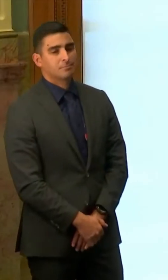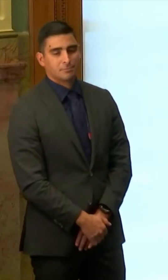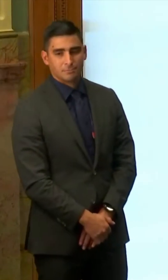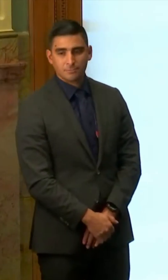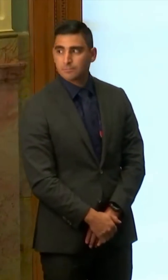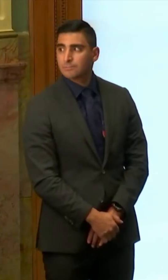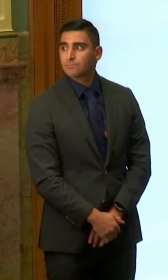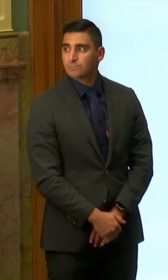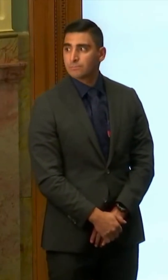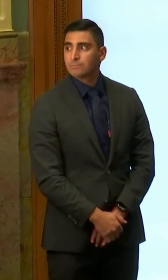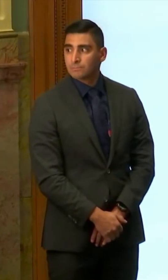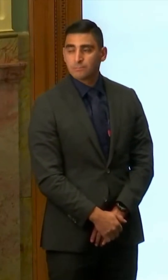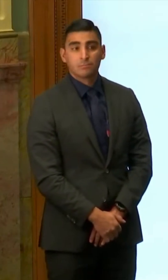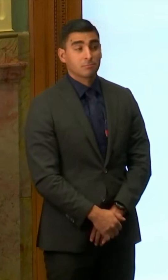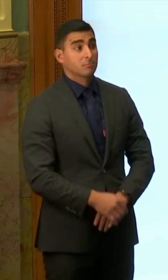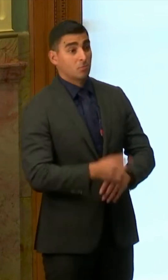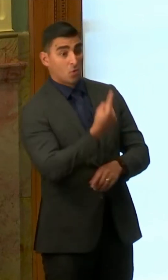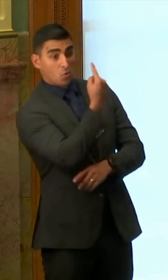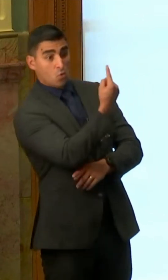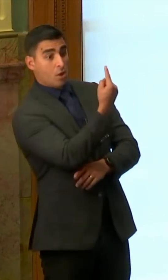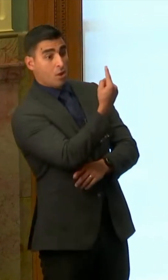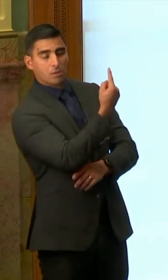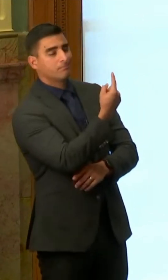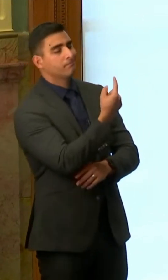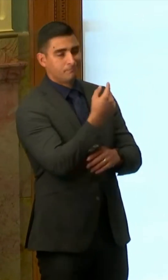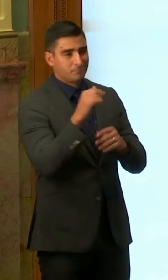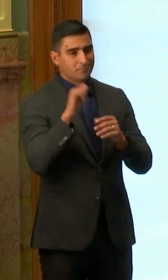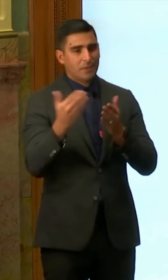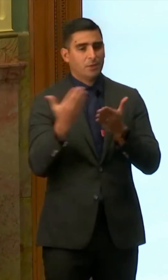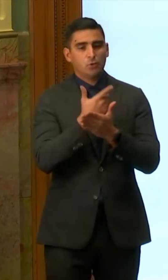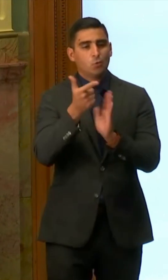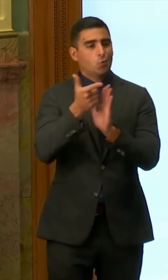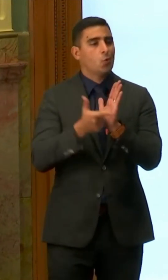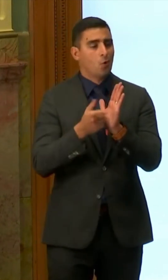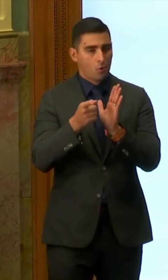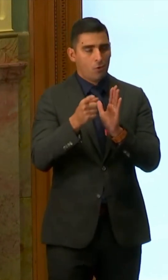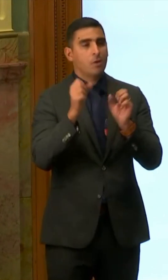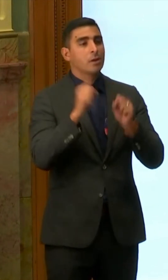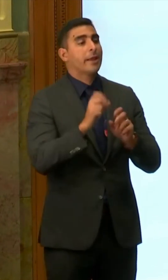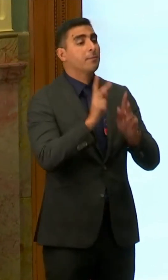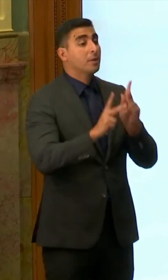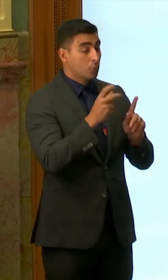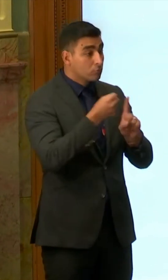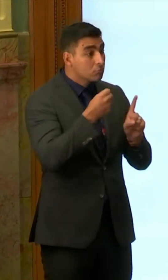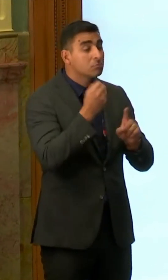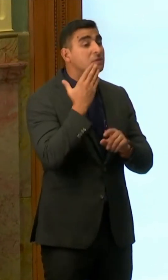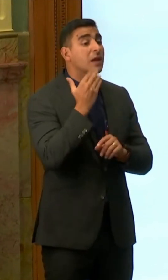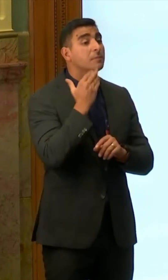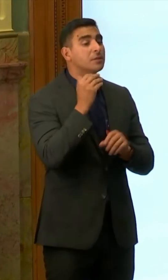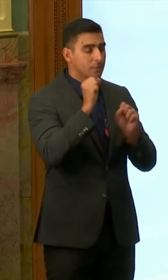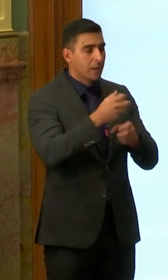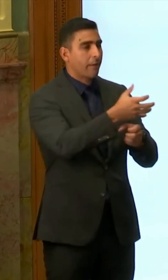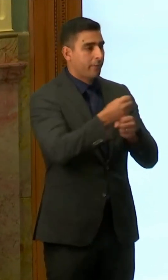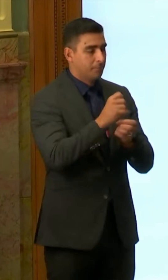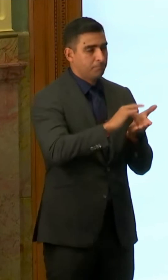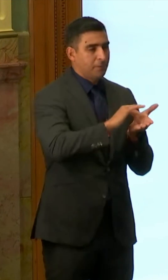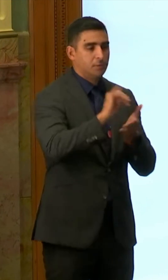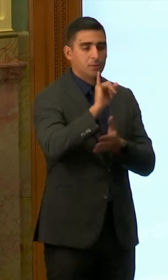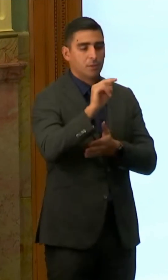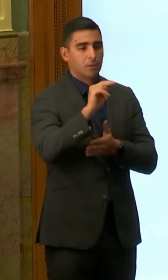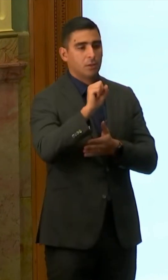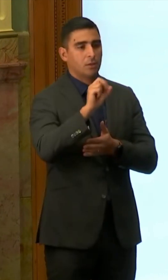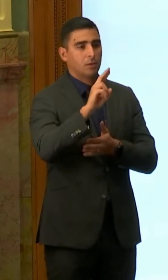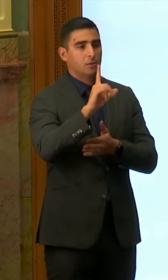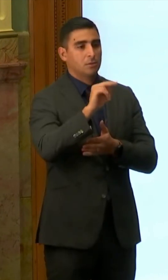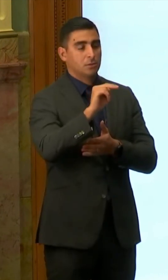Carissa is far from alone. Because of that legislation, every diabetic in Colorado could get their insulin at an affordable price. I know